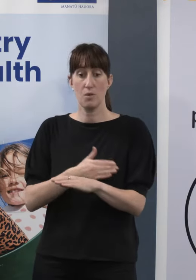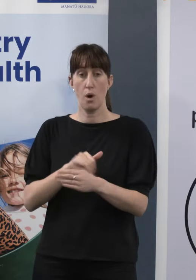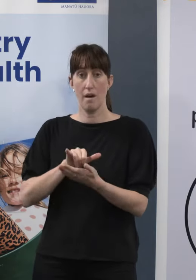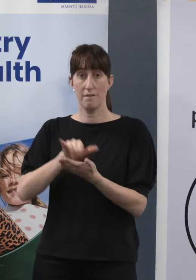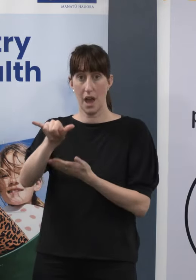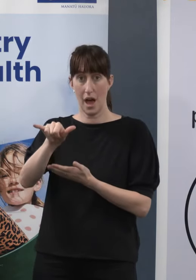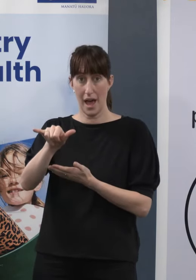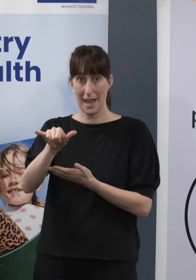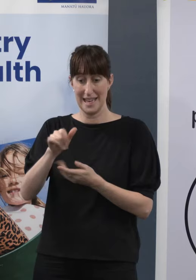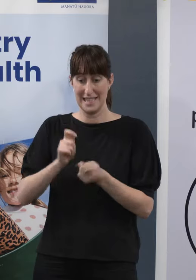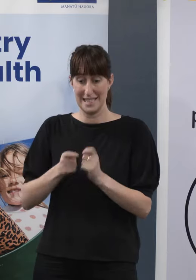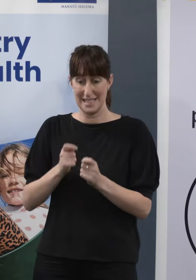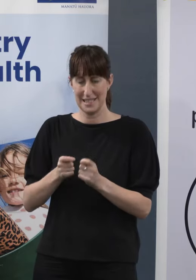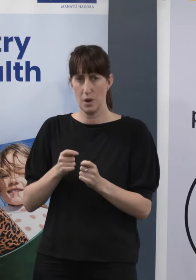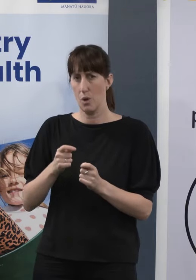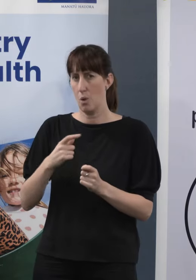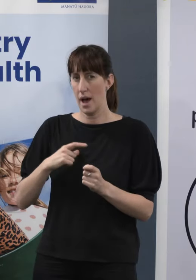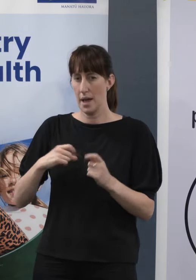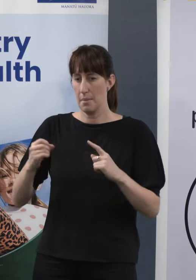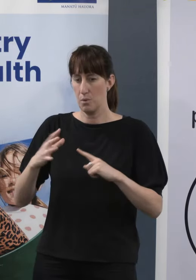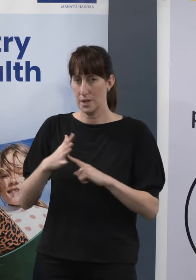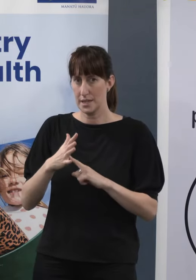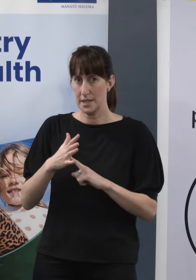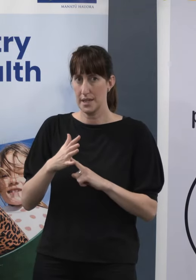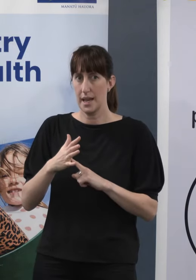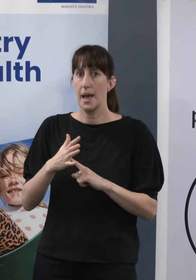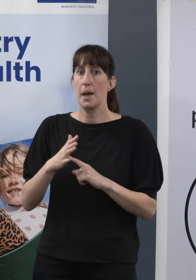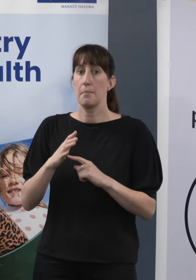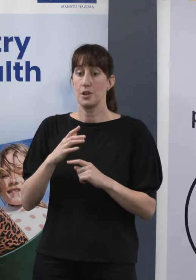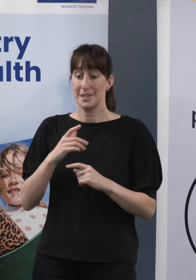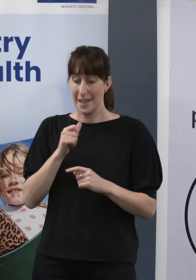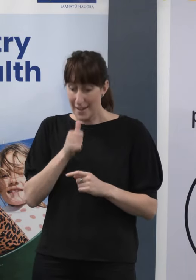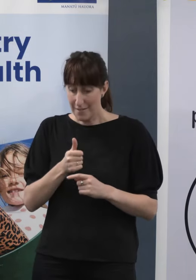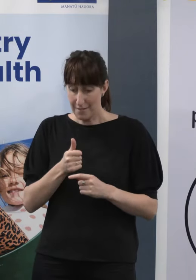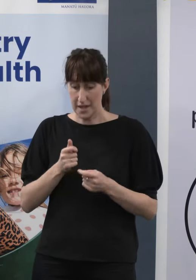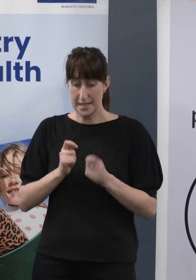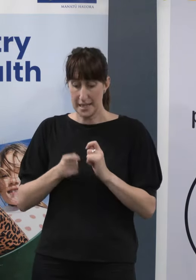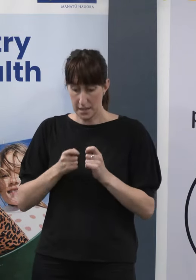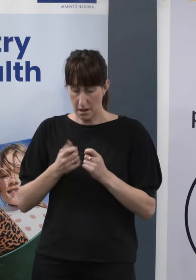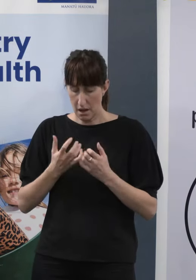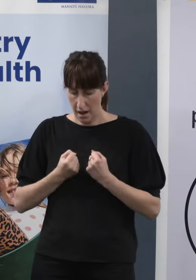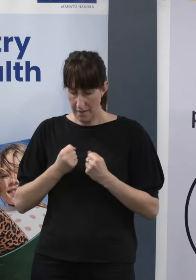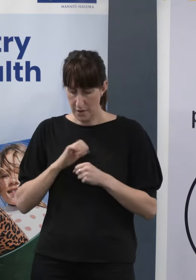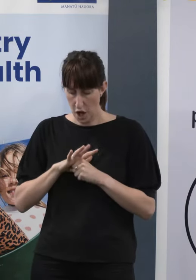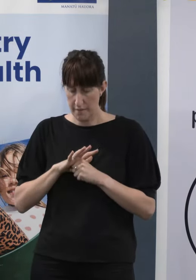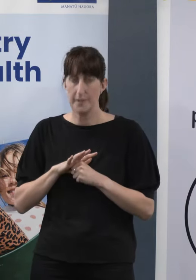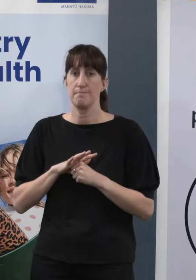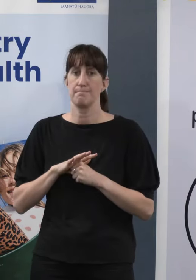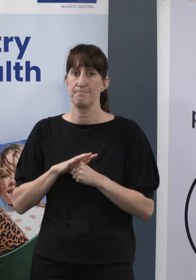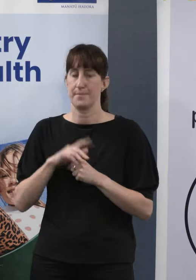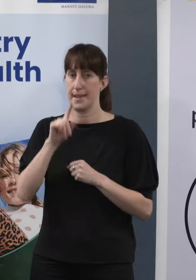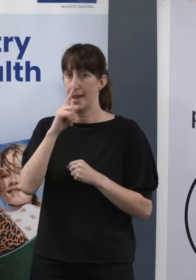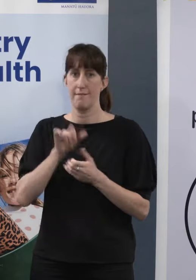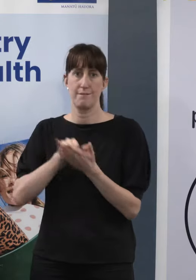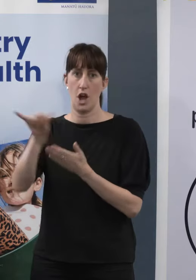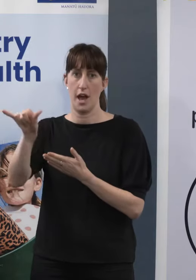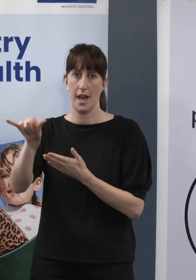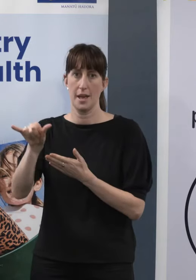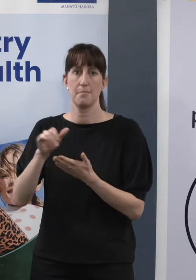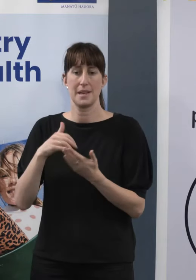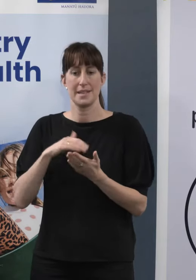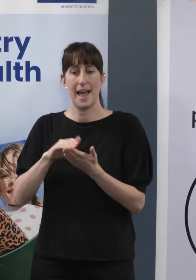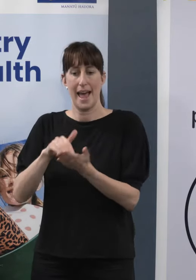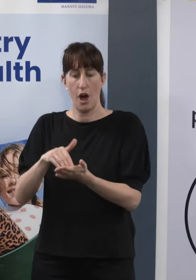is it does prevent people with an acute infection getting on a plane. So it does help to reduce the burden here. What we're seeing,